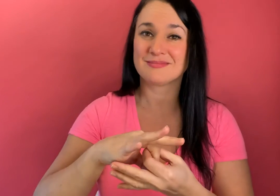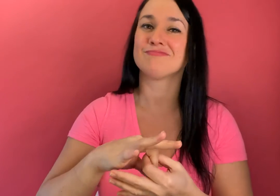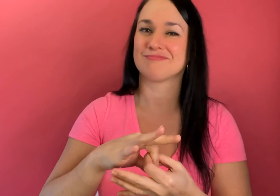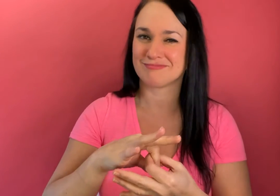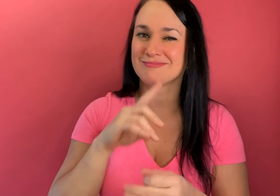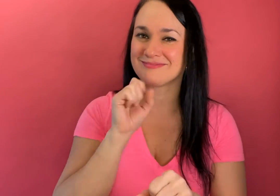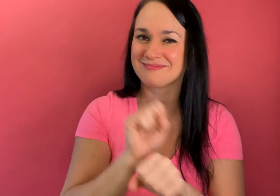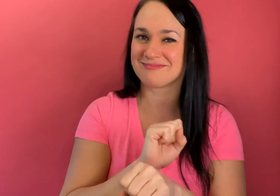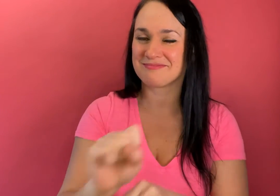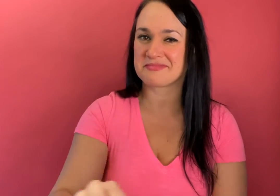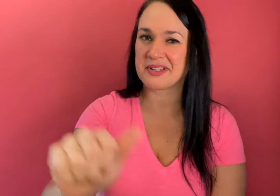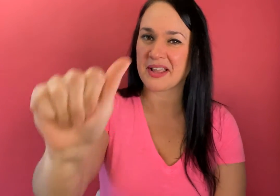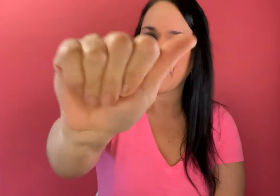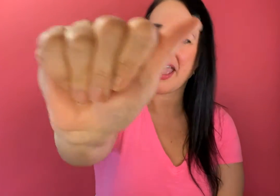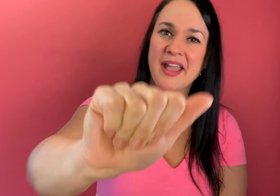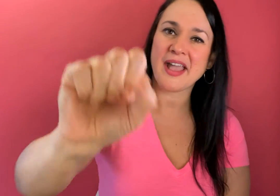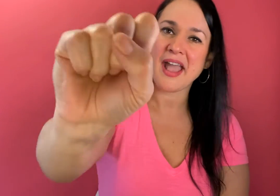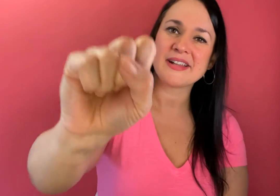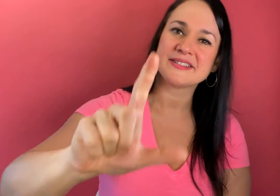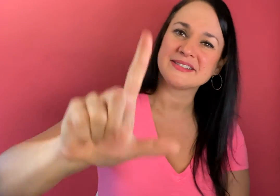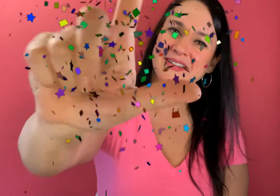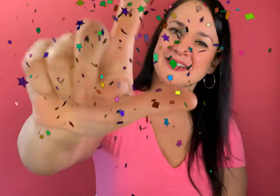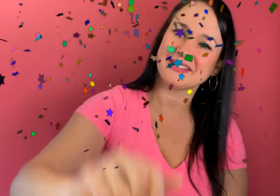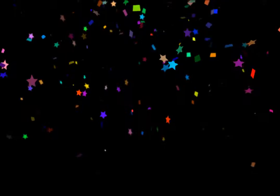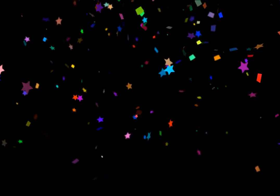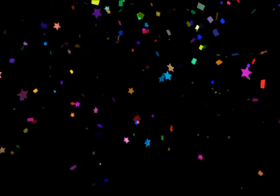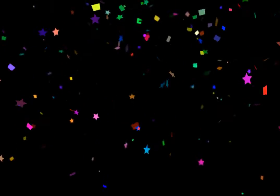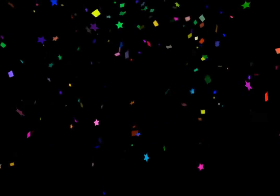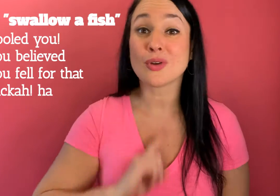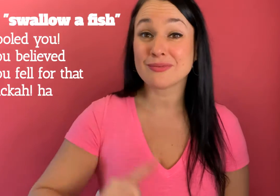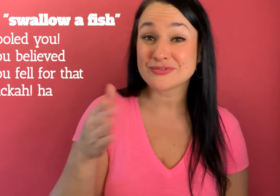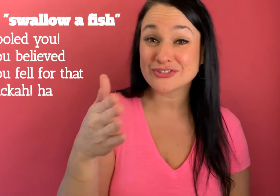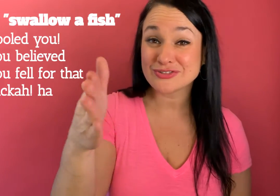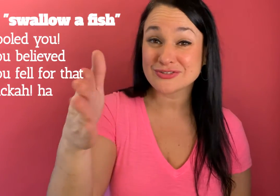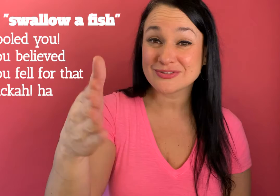hands connect them and for real that is some asl skill swallowed a fish